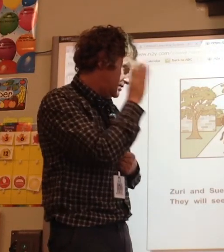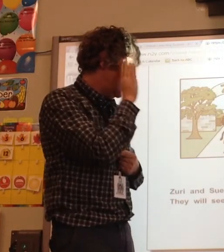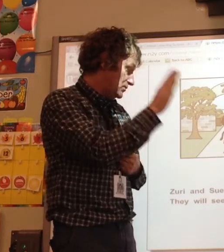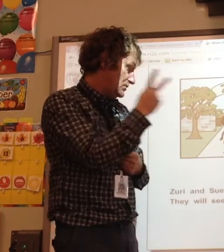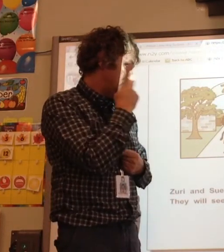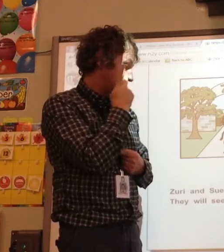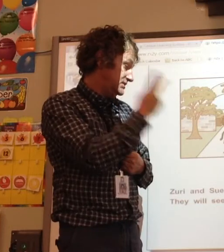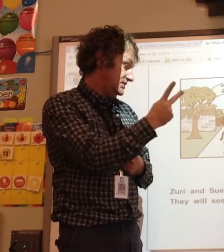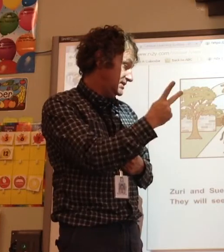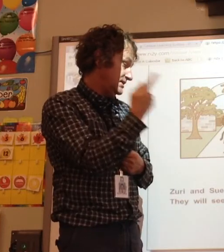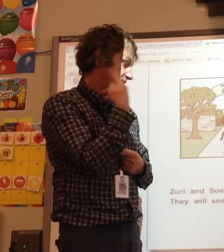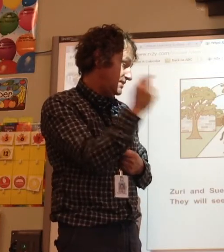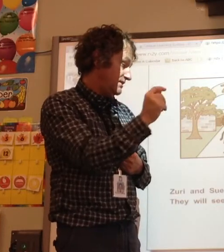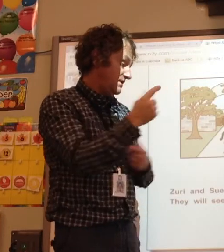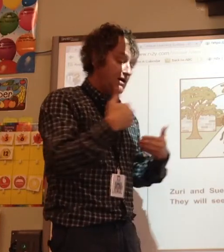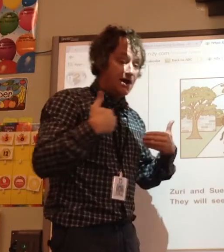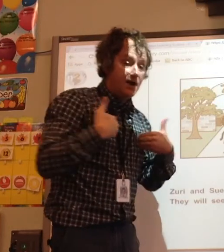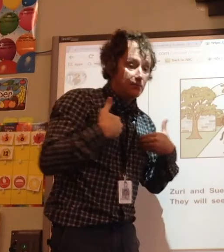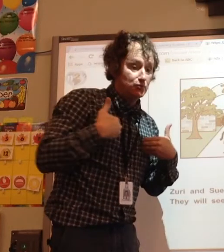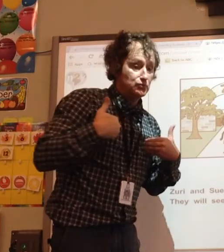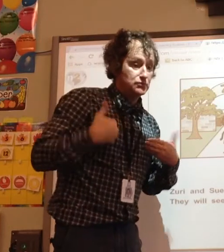will see the animals.